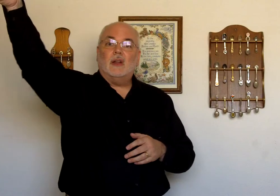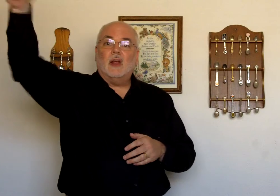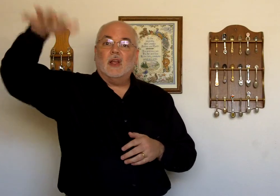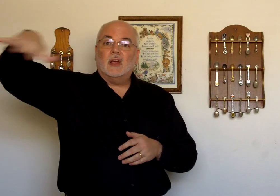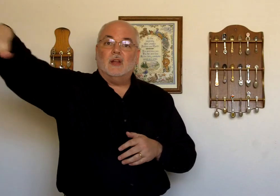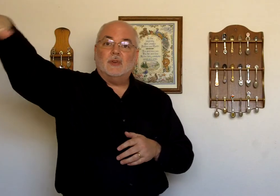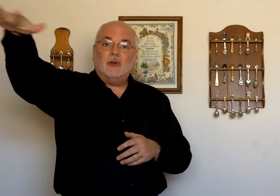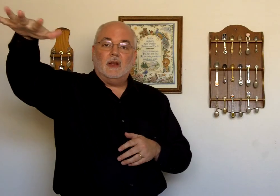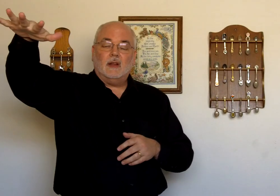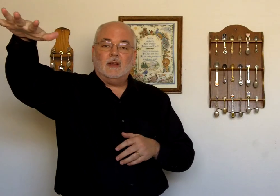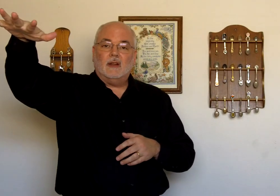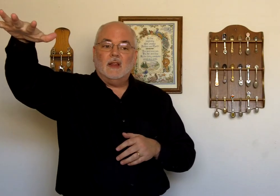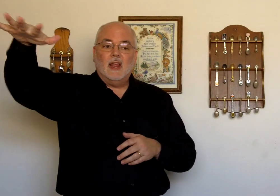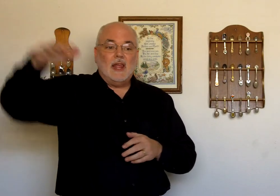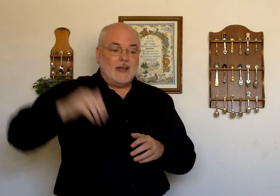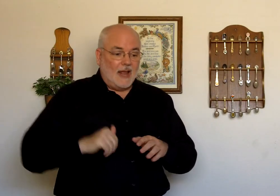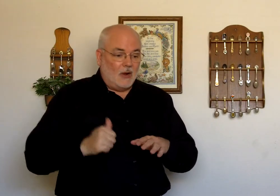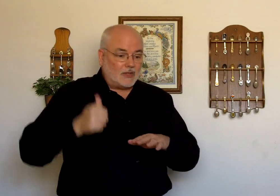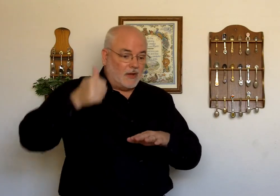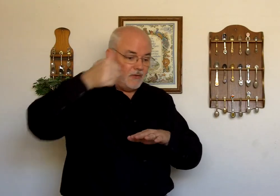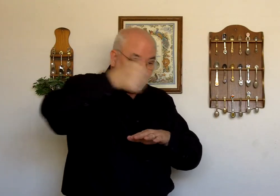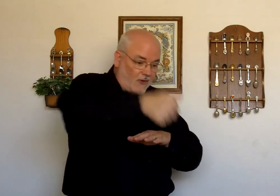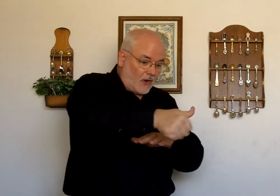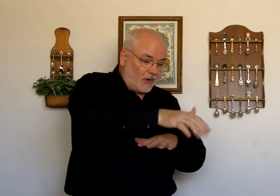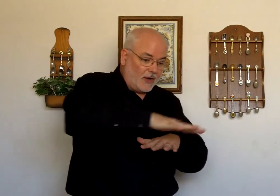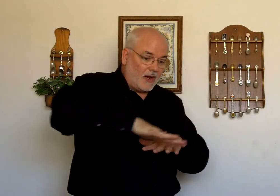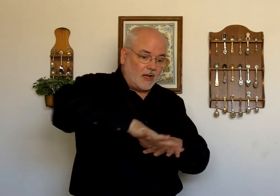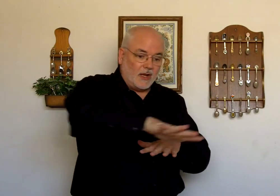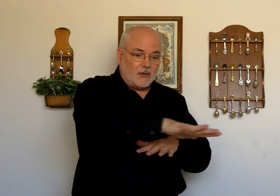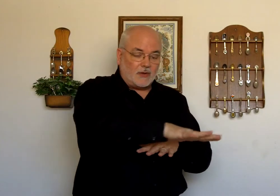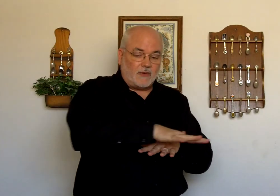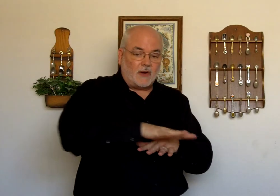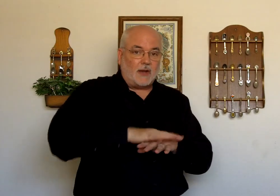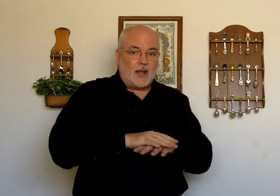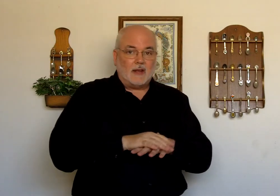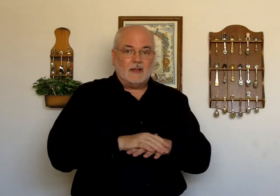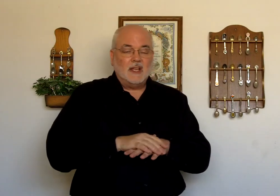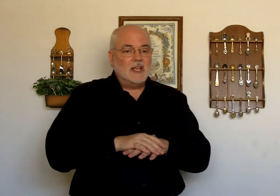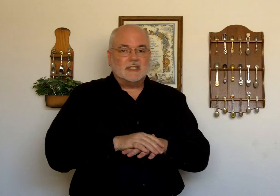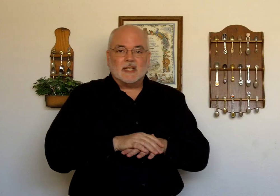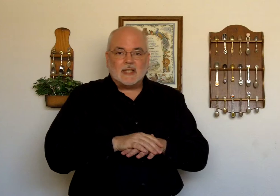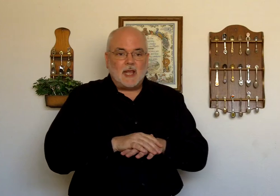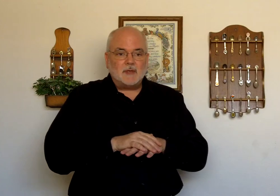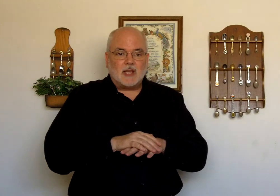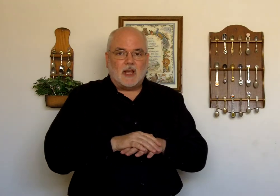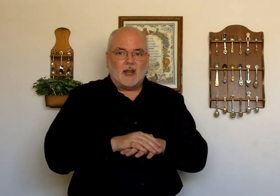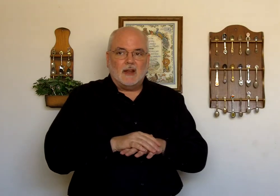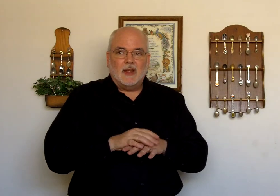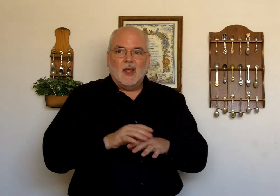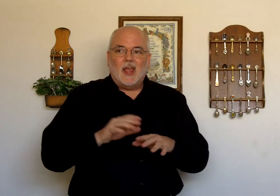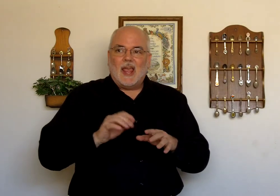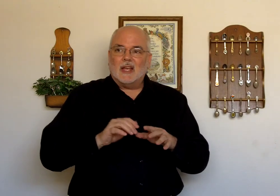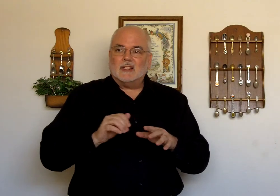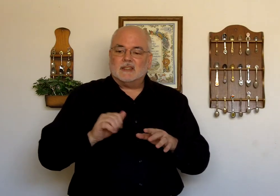country. Now it's a foreign country. Foreign land. It's the same sign. As.